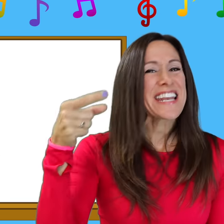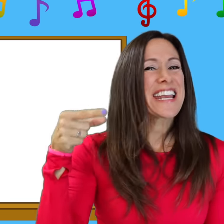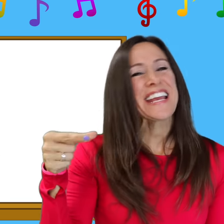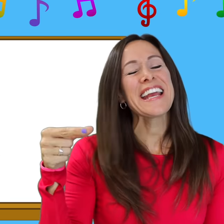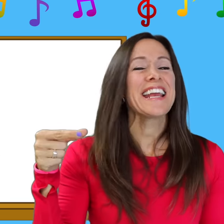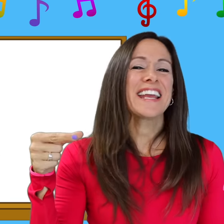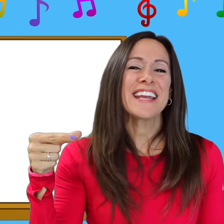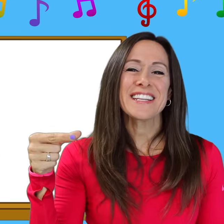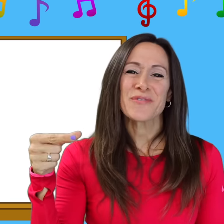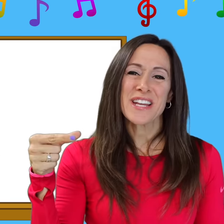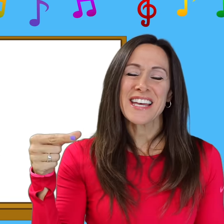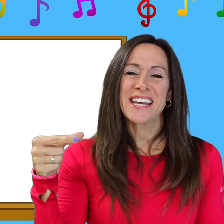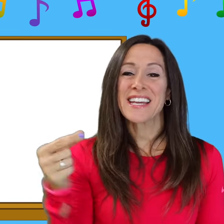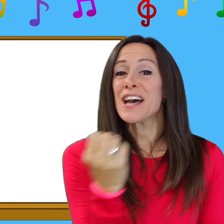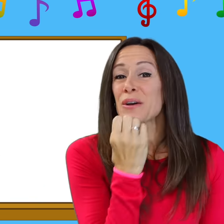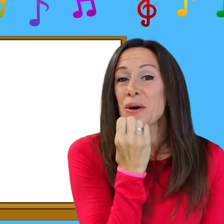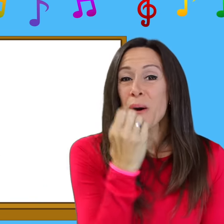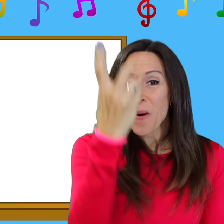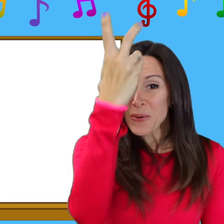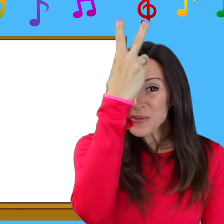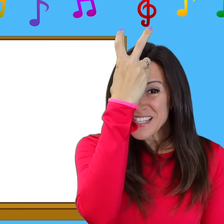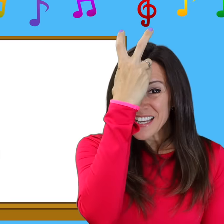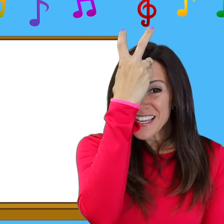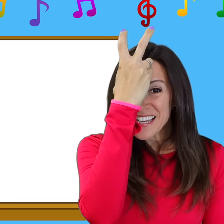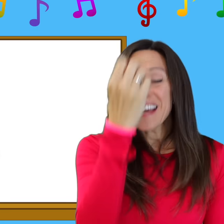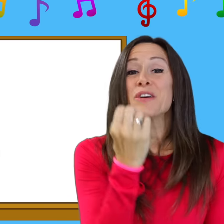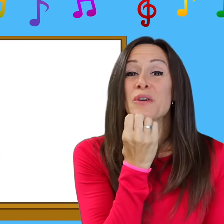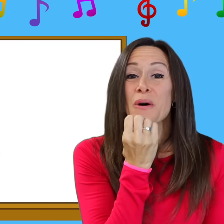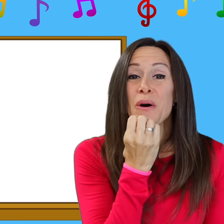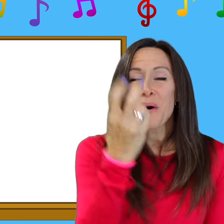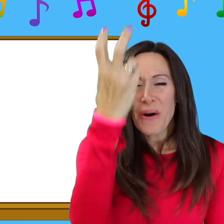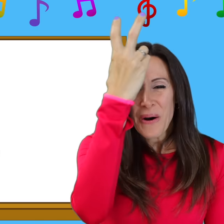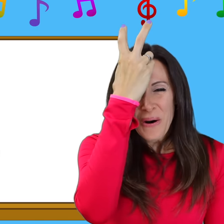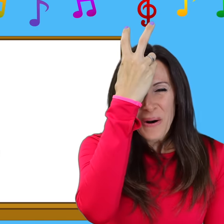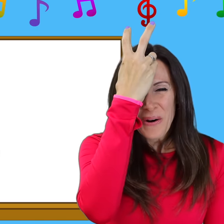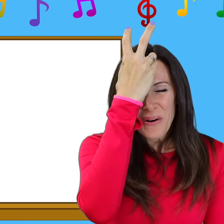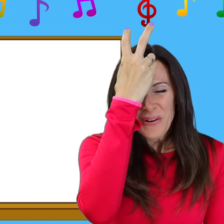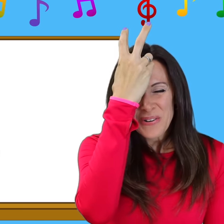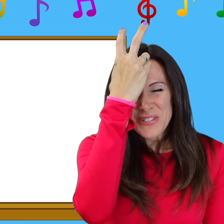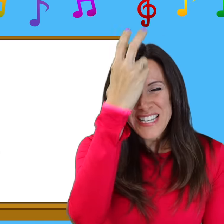is for g-g-goat, g-g-goat